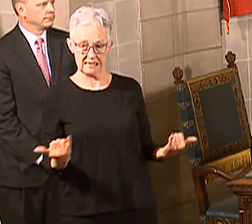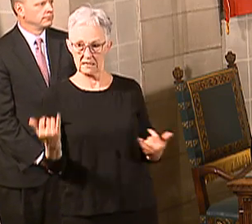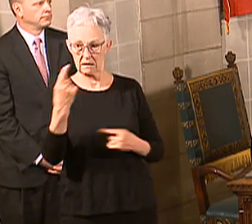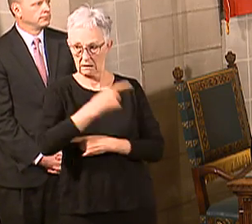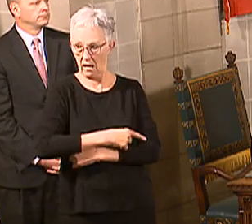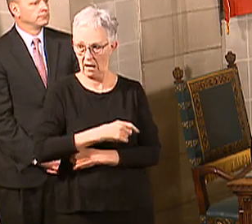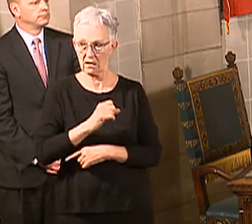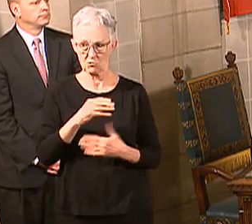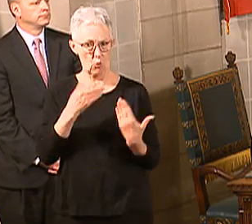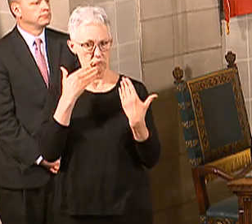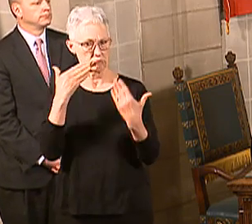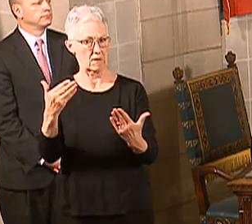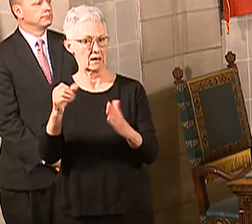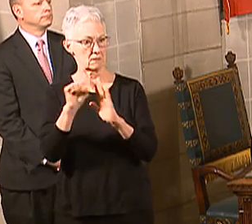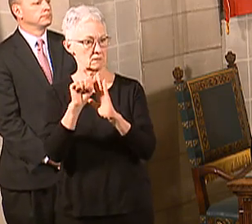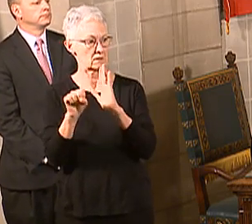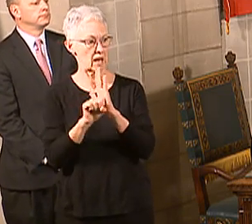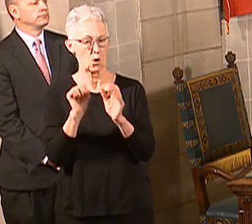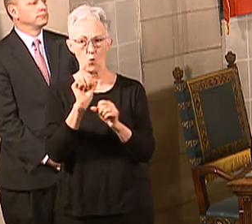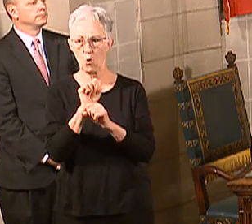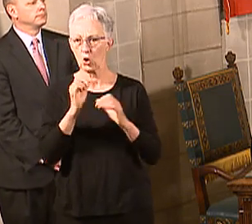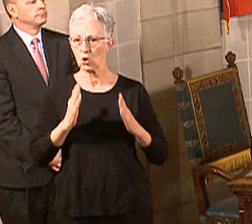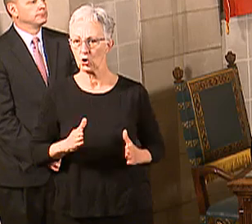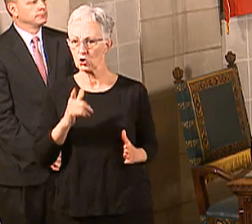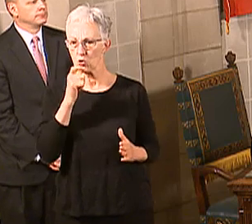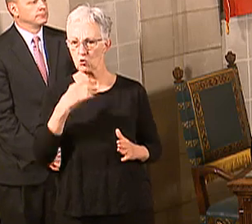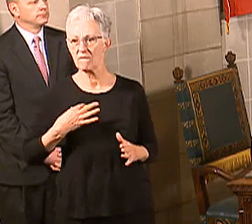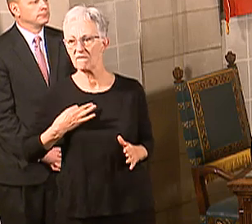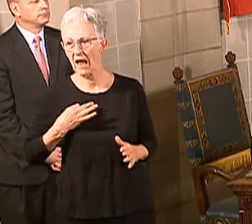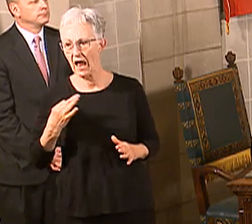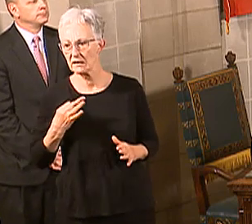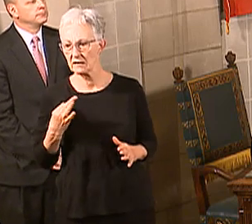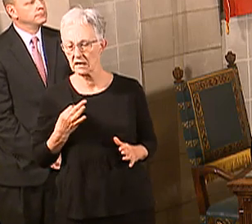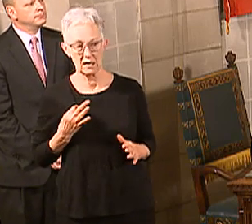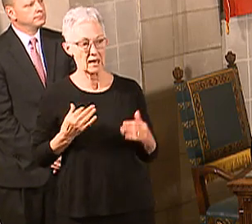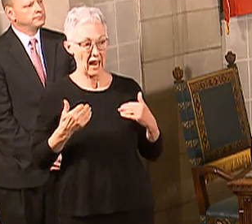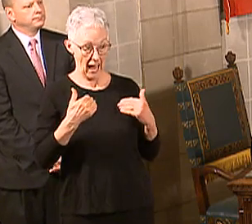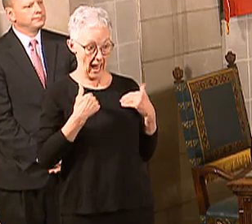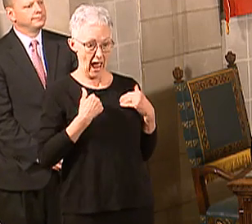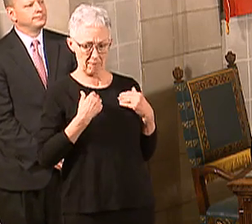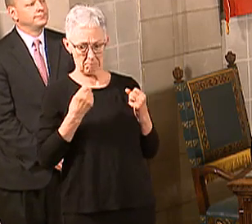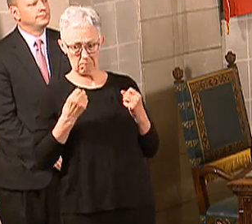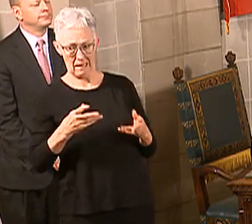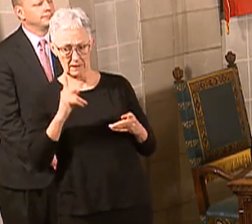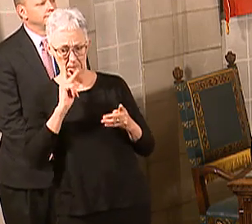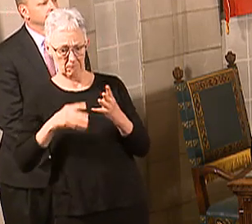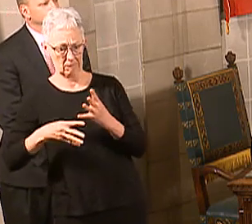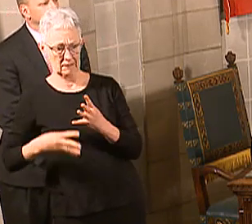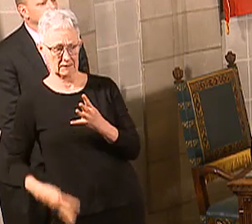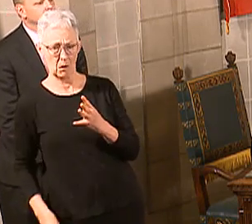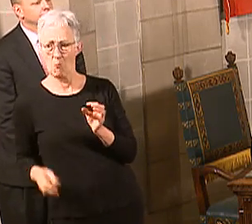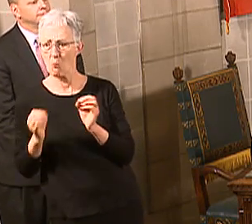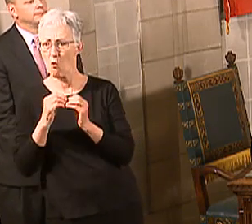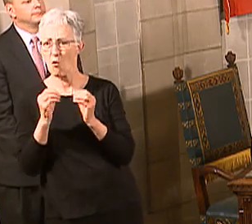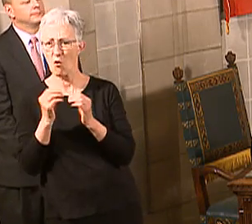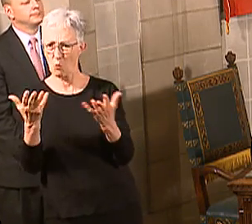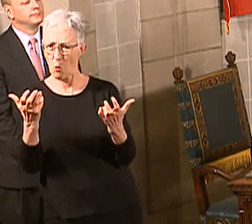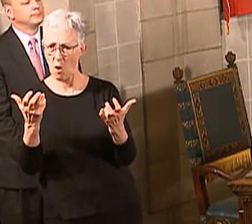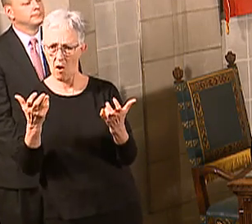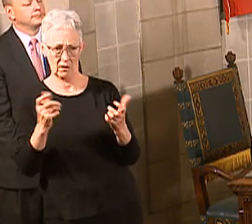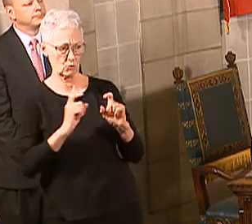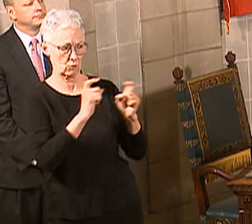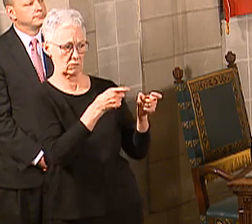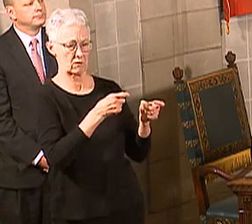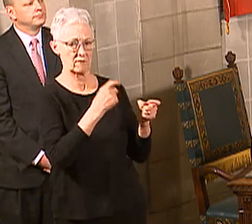-saving resource. In fact, we had so many people volunteer that we are going to do another blood drive on April 3rd to be able to,